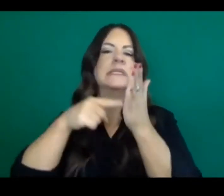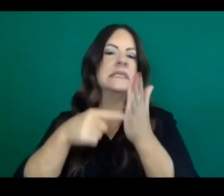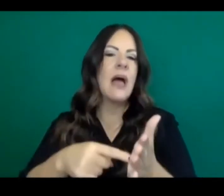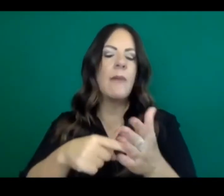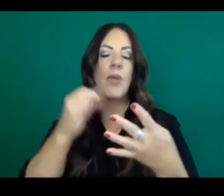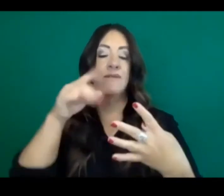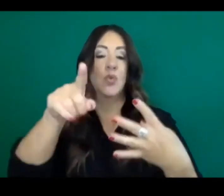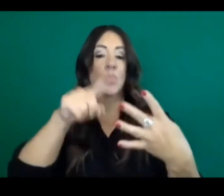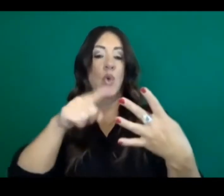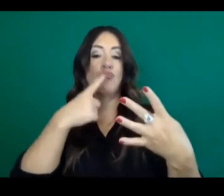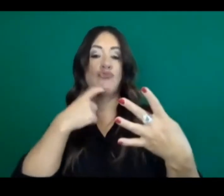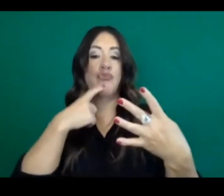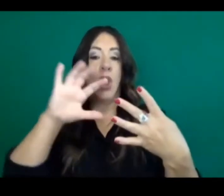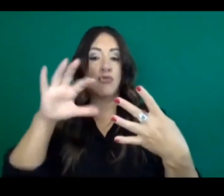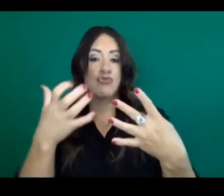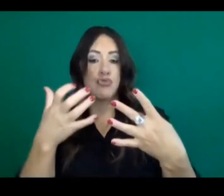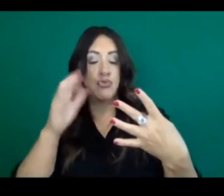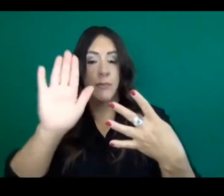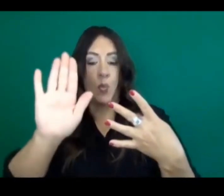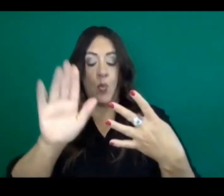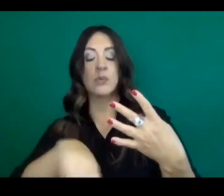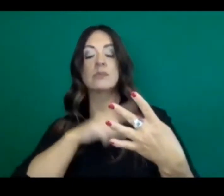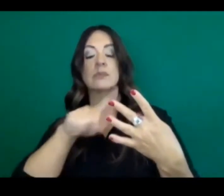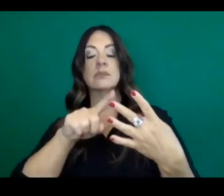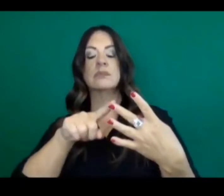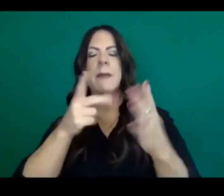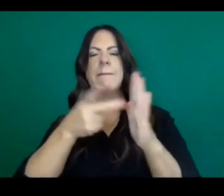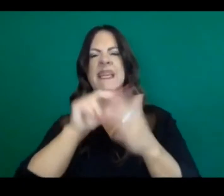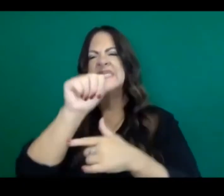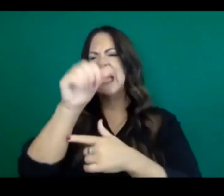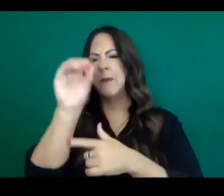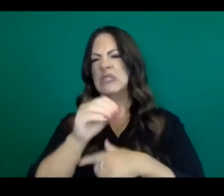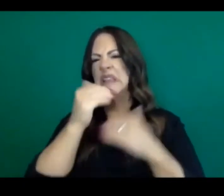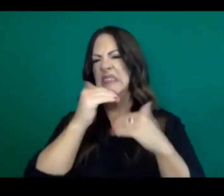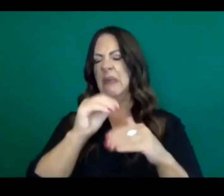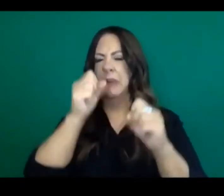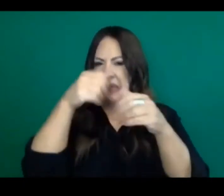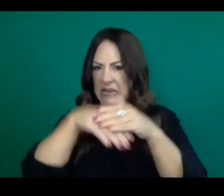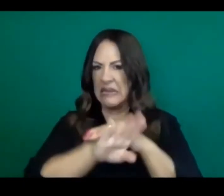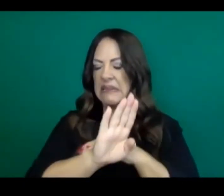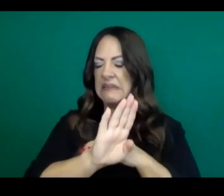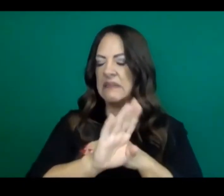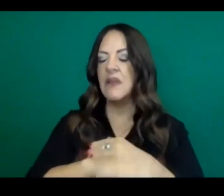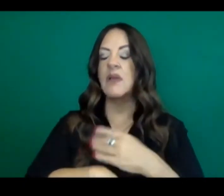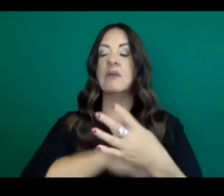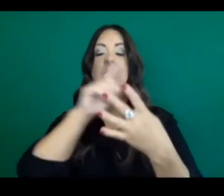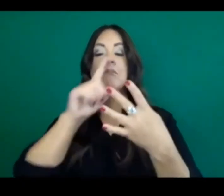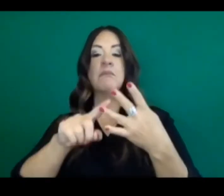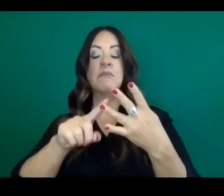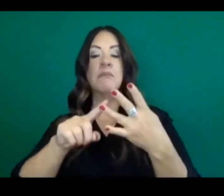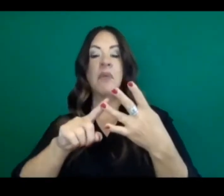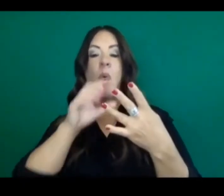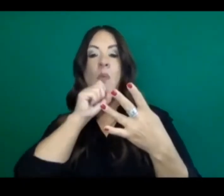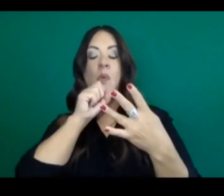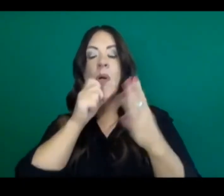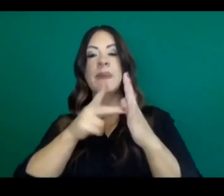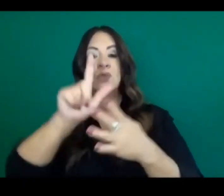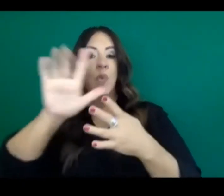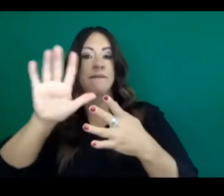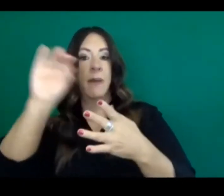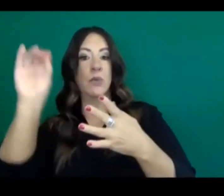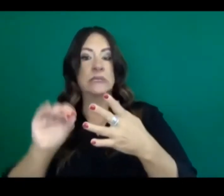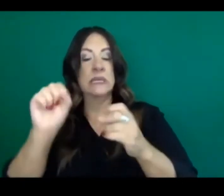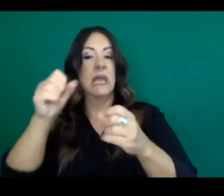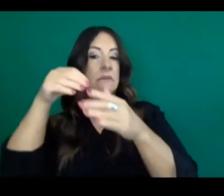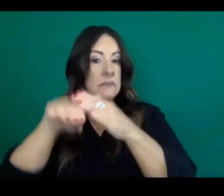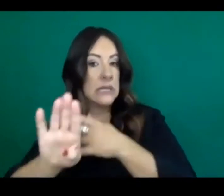red and then move up as a county moves into orange to 25% operations. So all of this